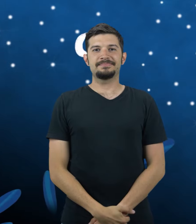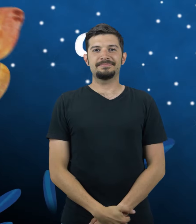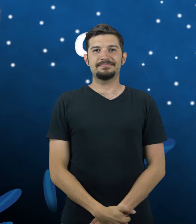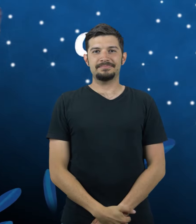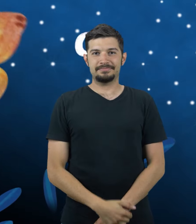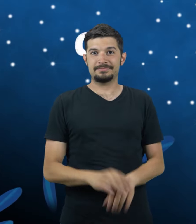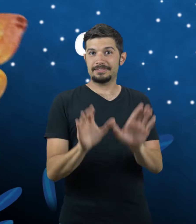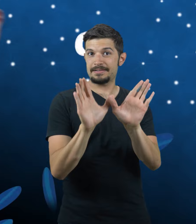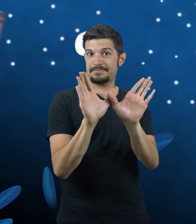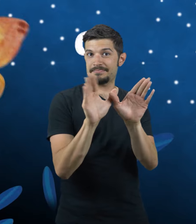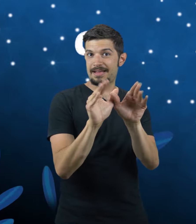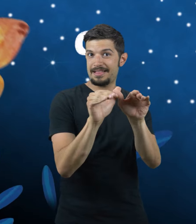Moth. Moth.